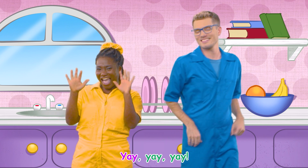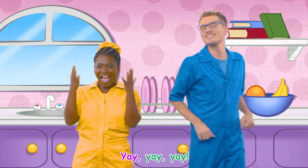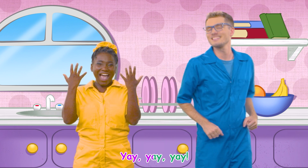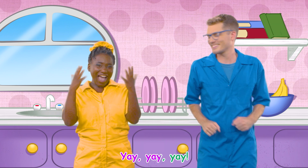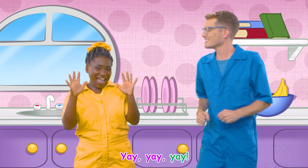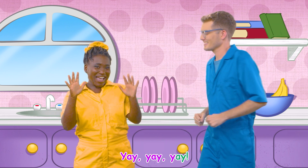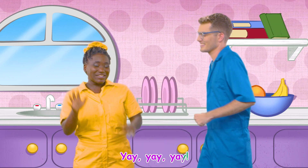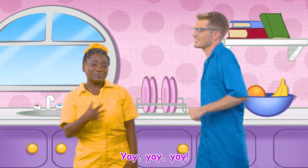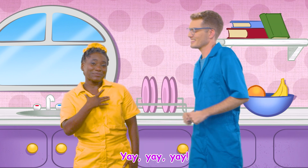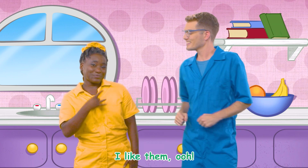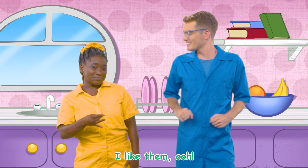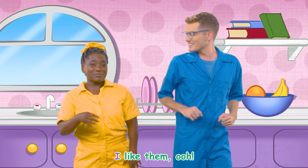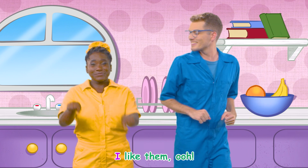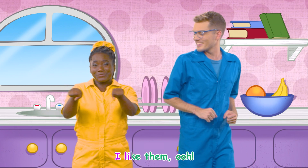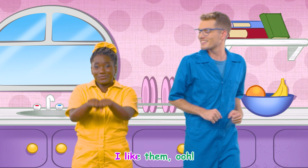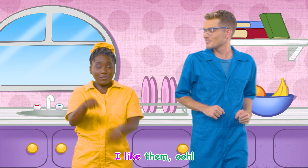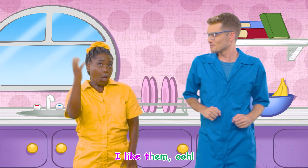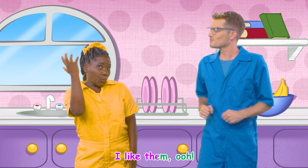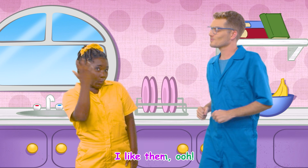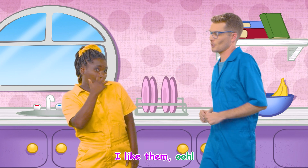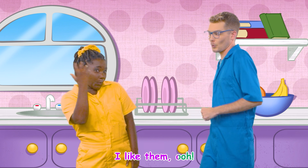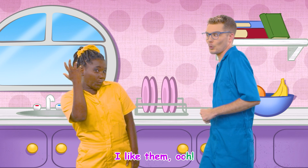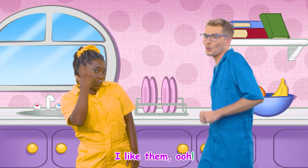I like them Ooh